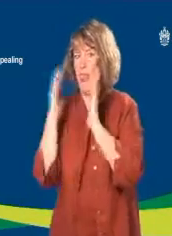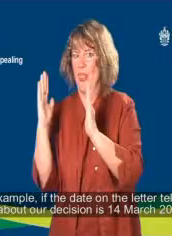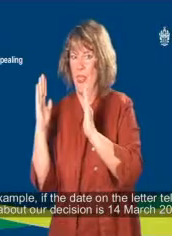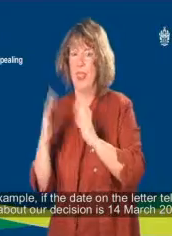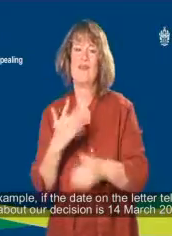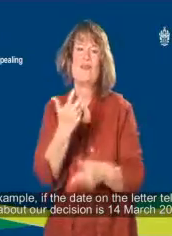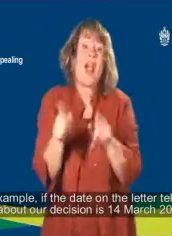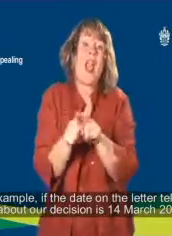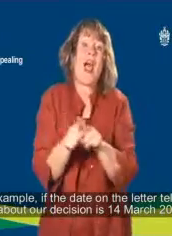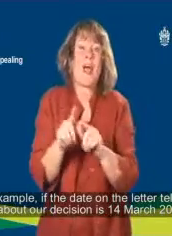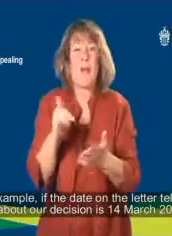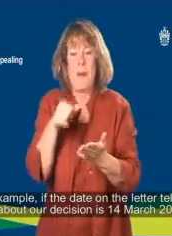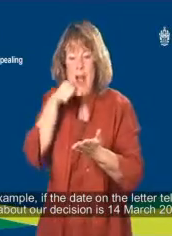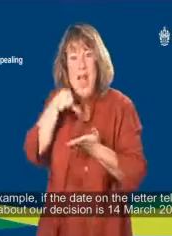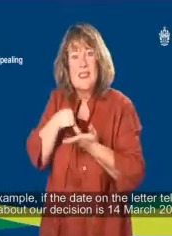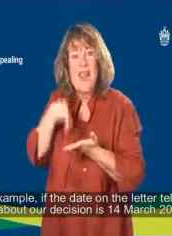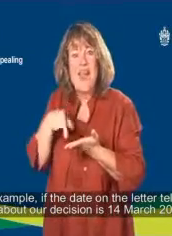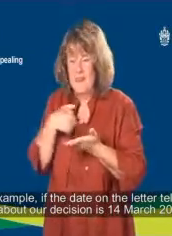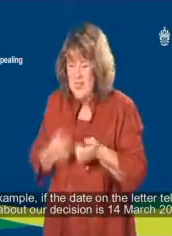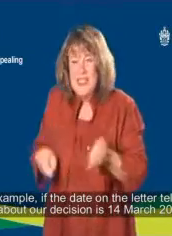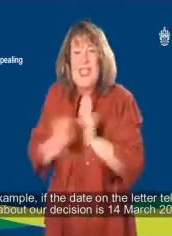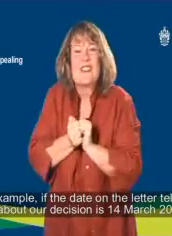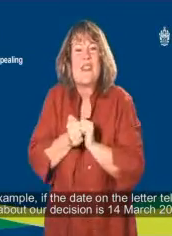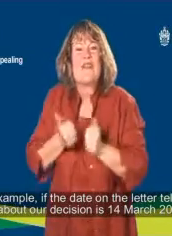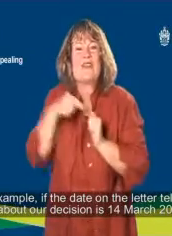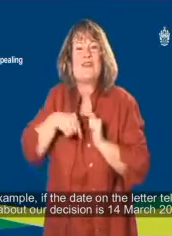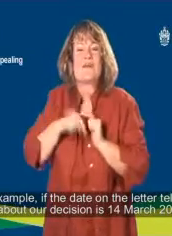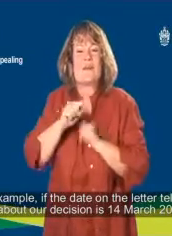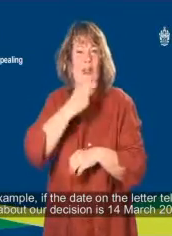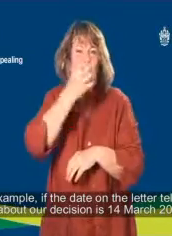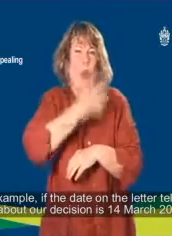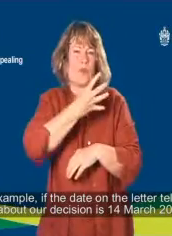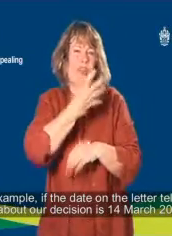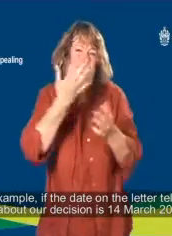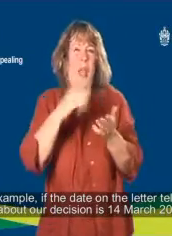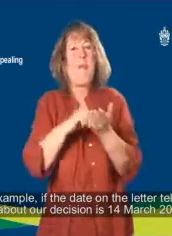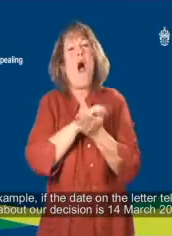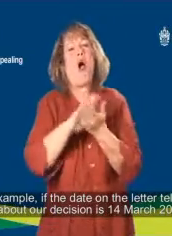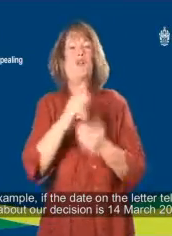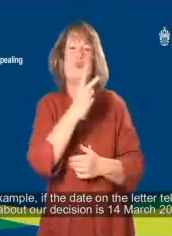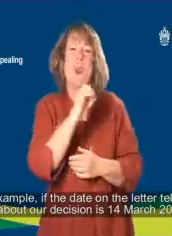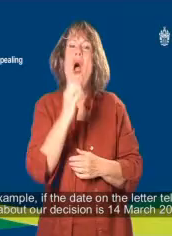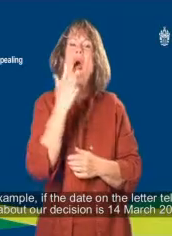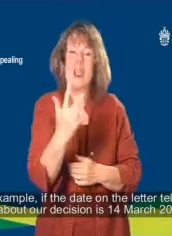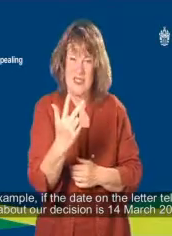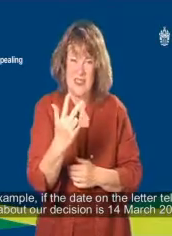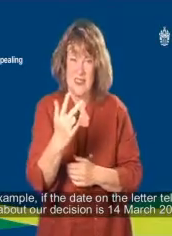For example, if the date on the letter telling you about our decision is 14th March